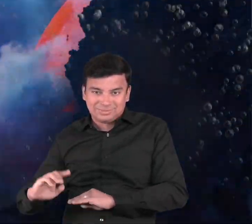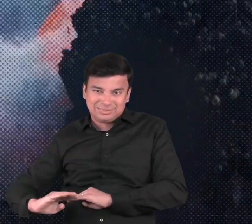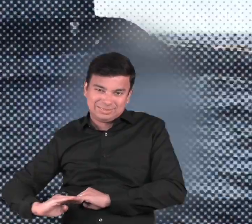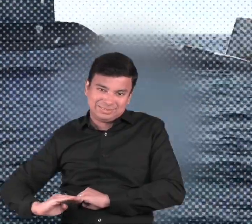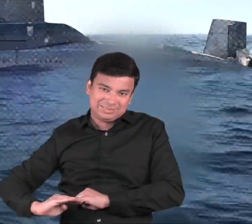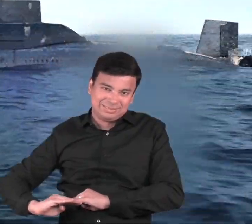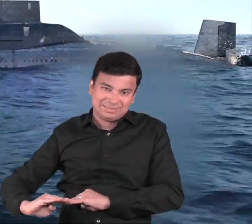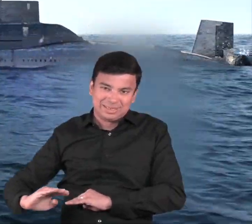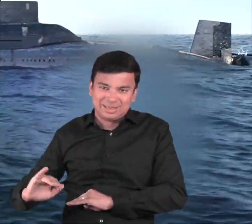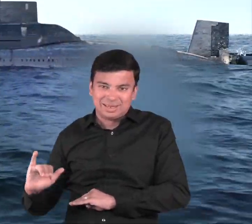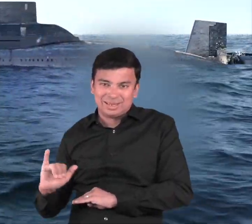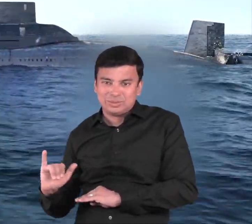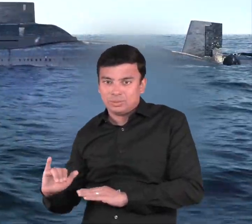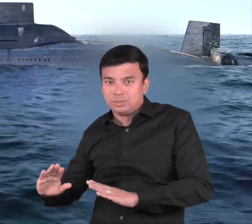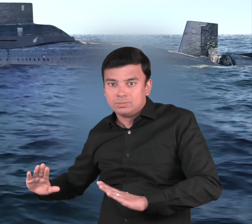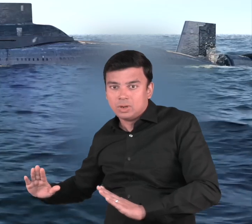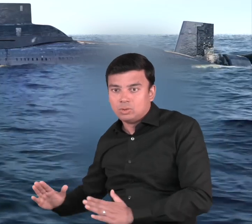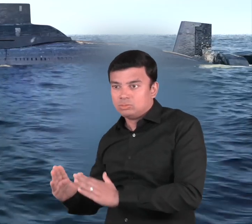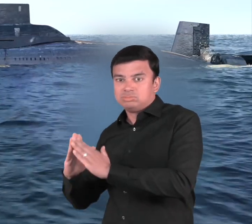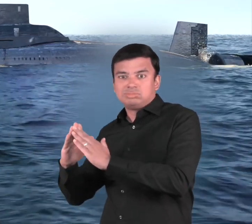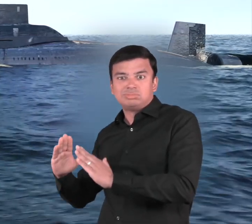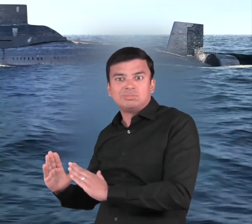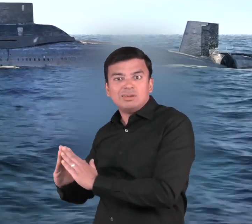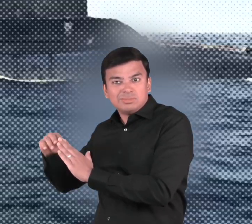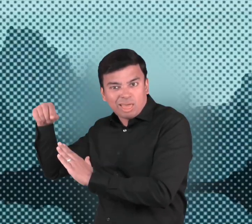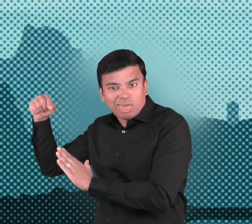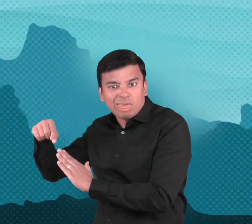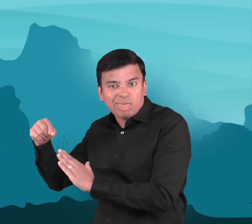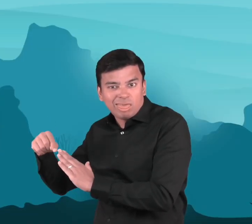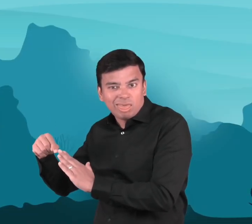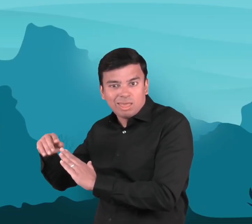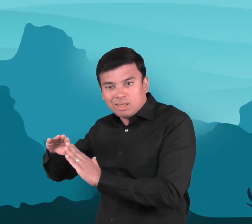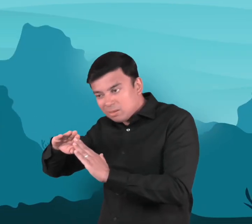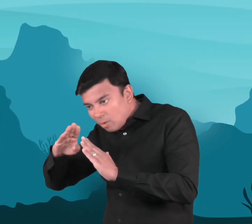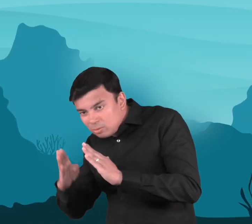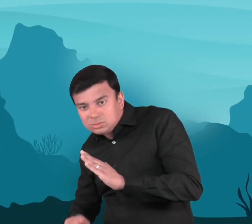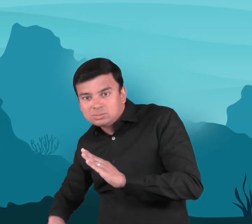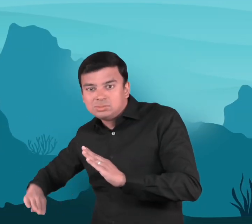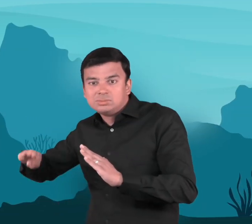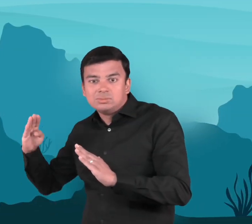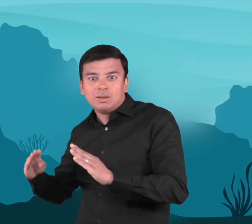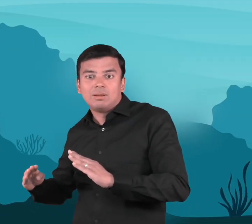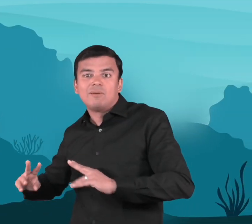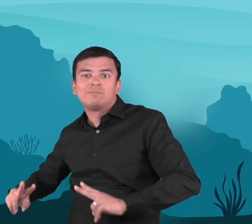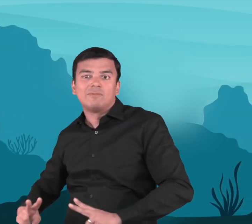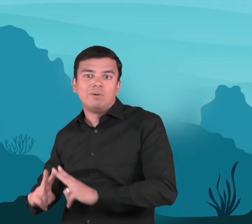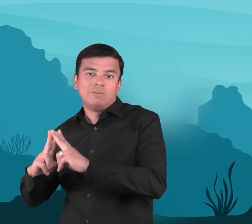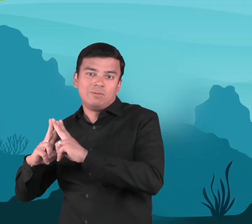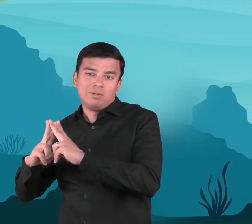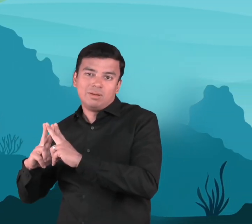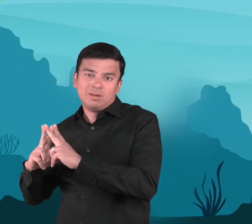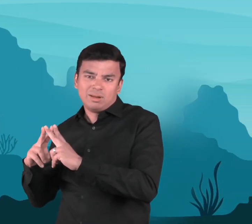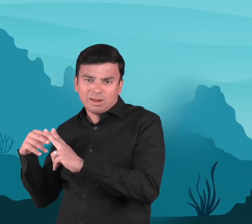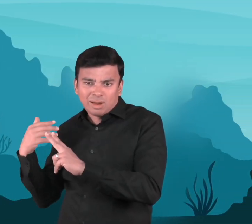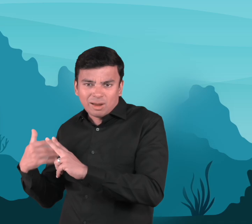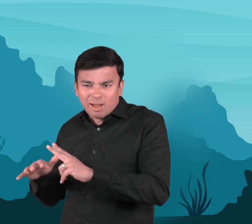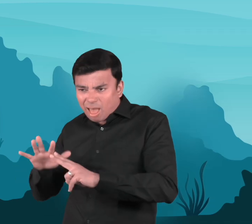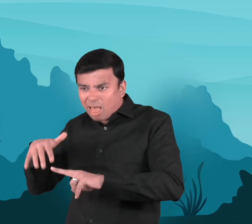Even with all of our technology, around 90% of the ocean is still unmapped by